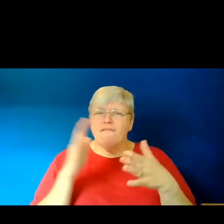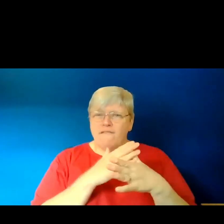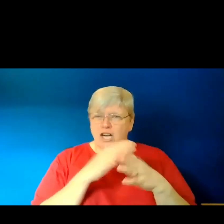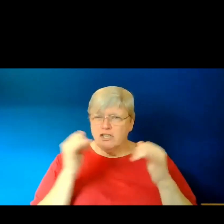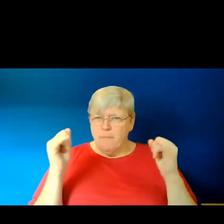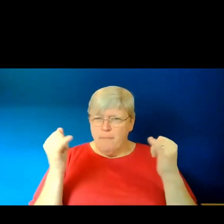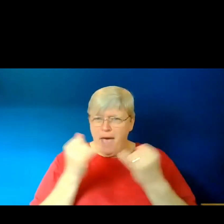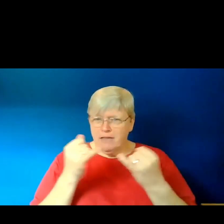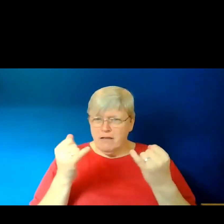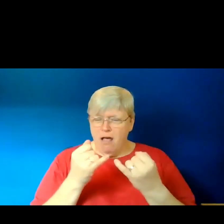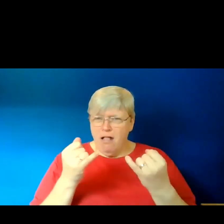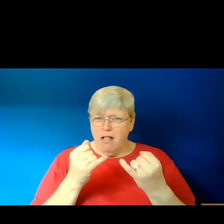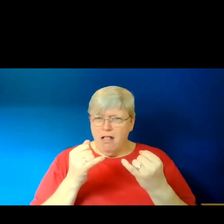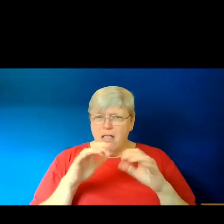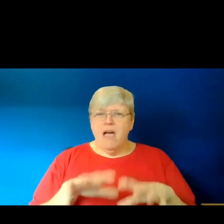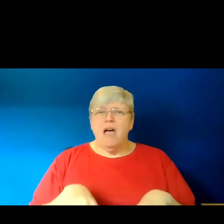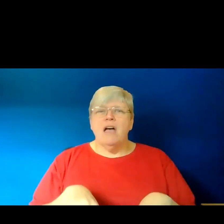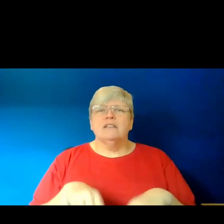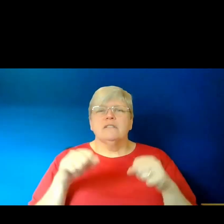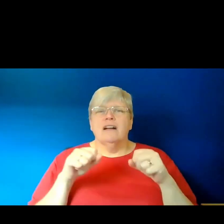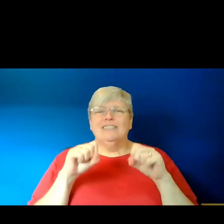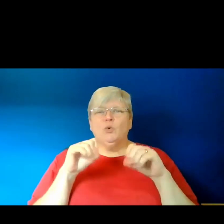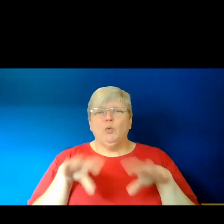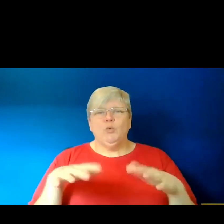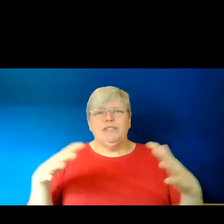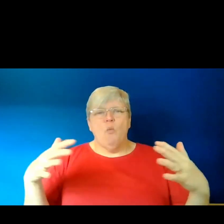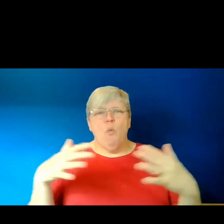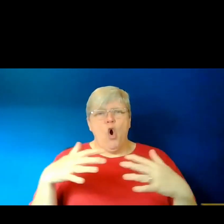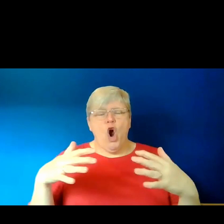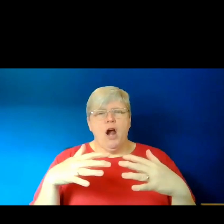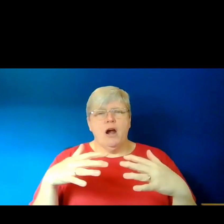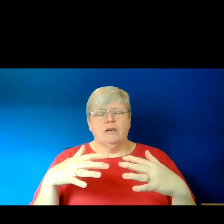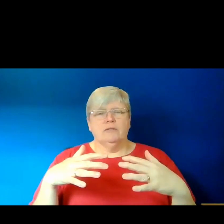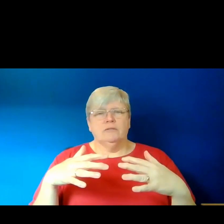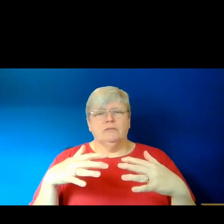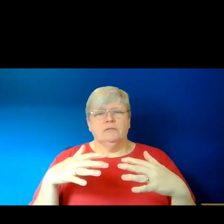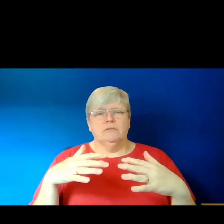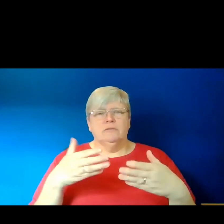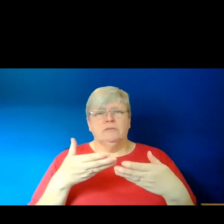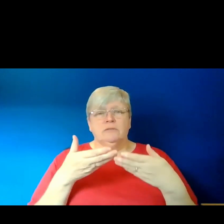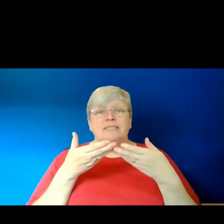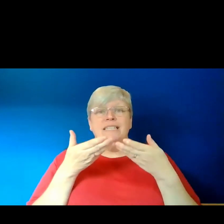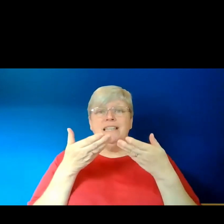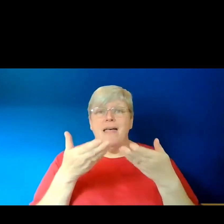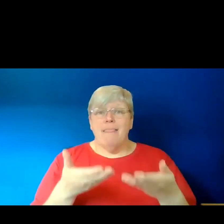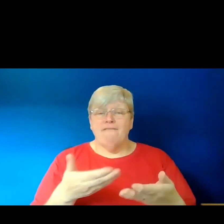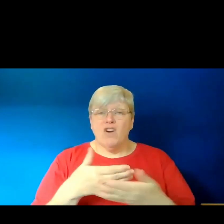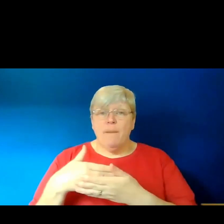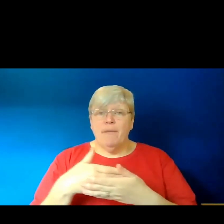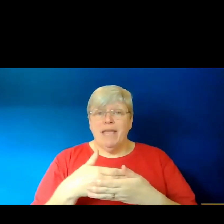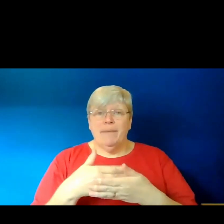her starting to lose the war, her delivering a baby on the battlefield,